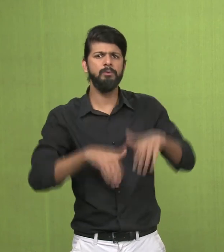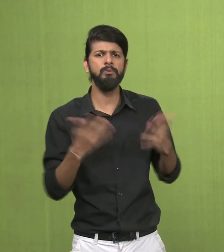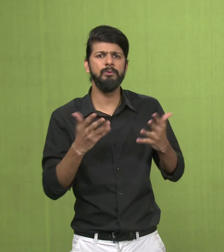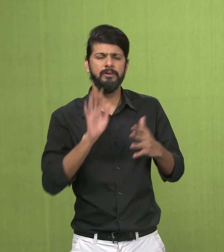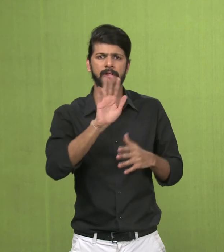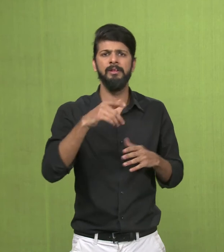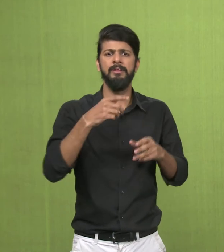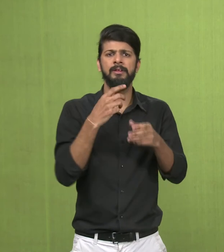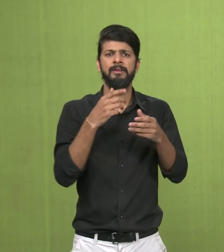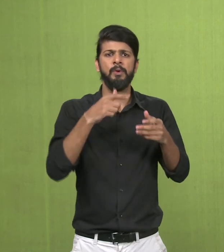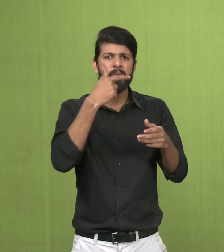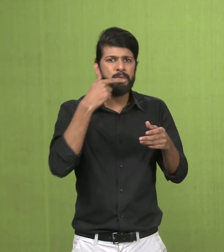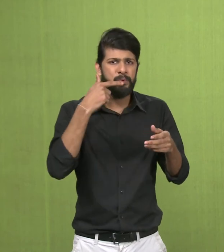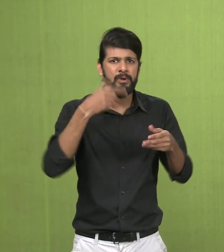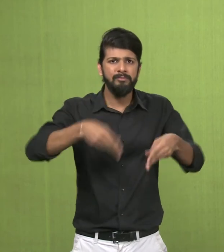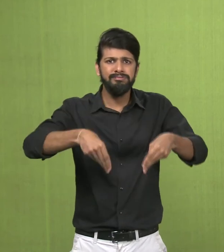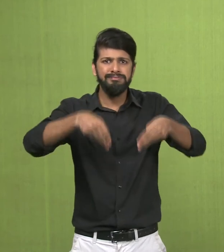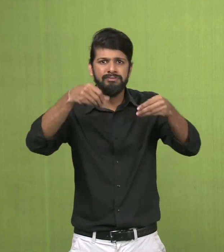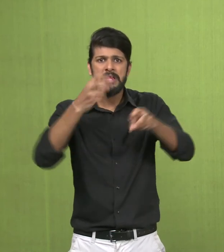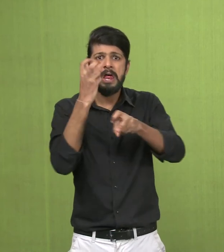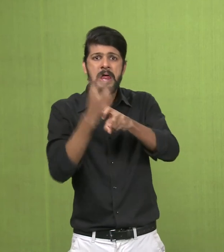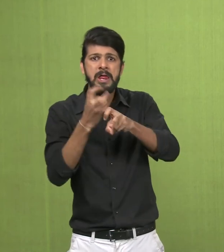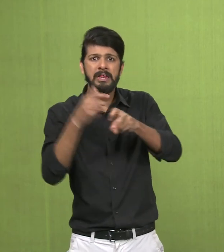Medium is red sandstone.